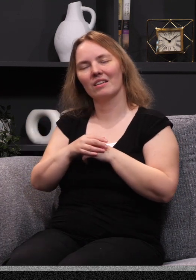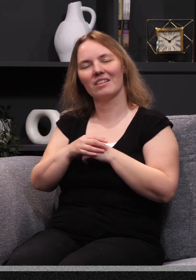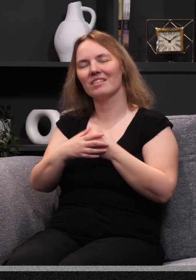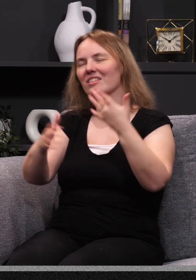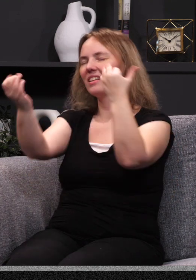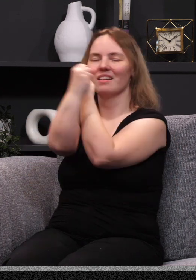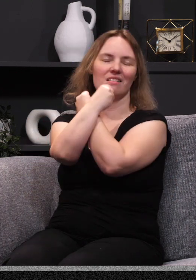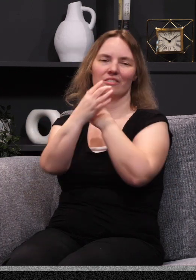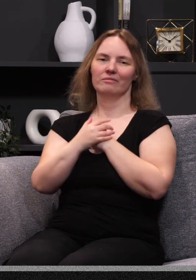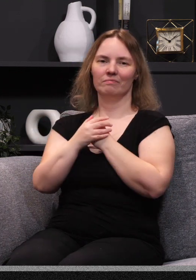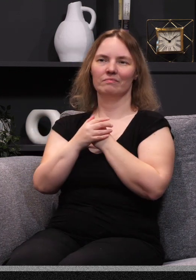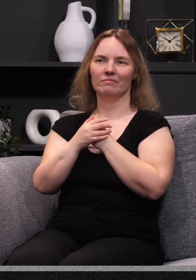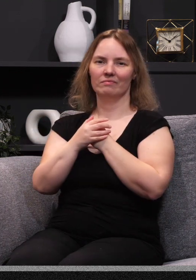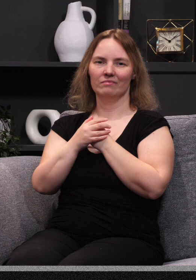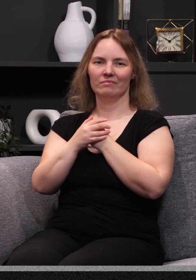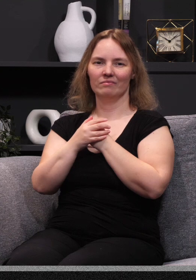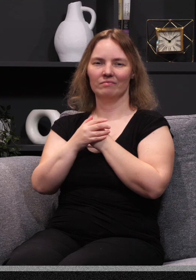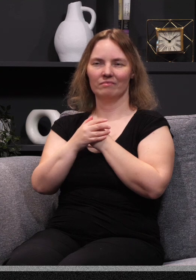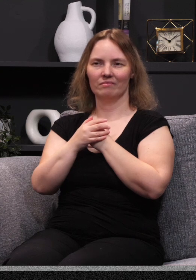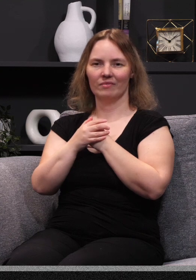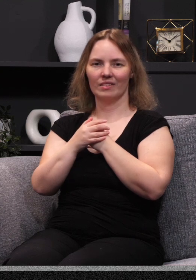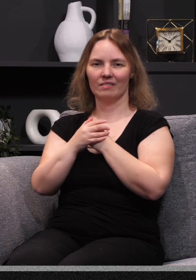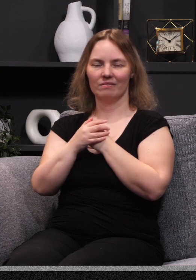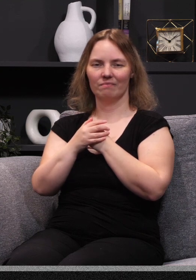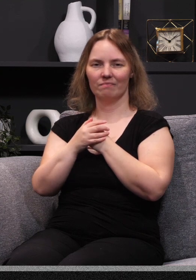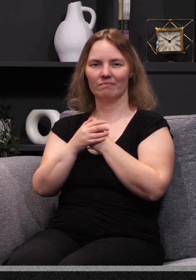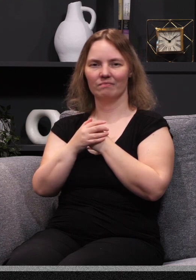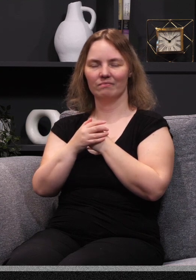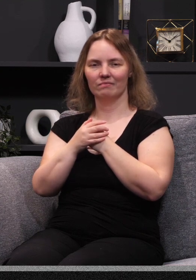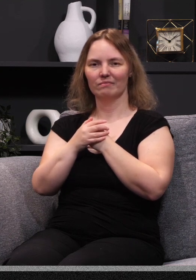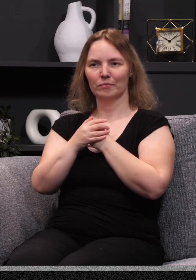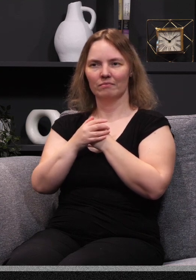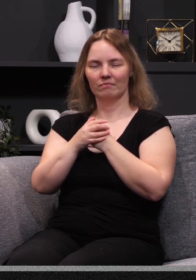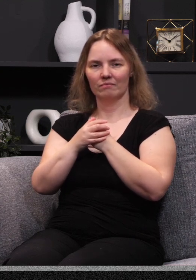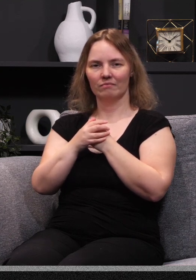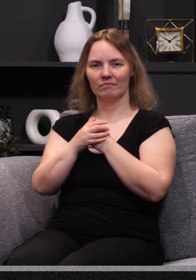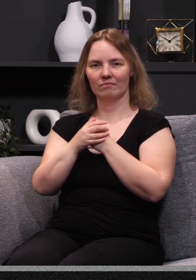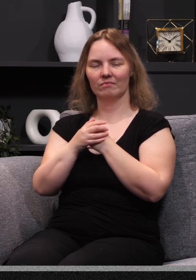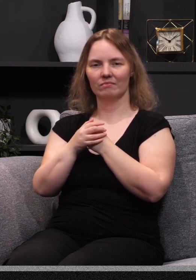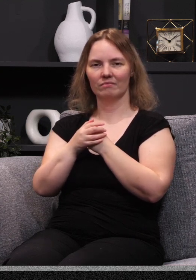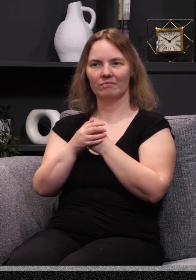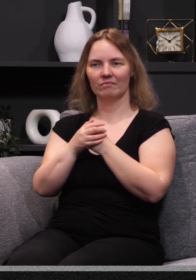described as liquid love. Just liquid love washing over the one who receives.